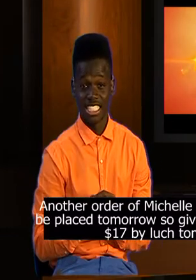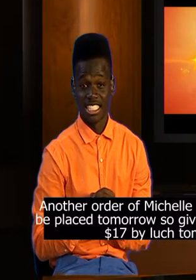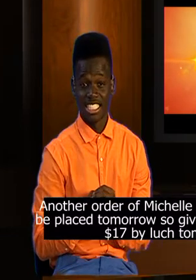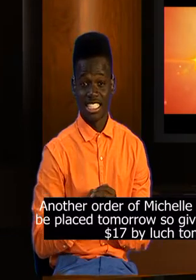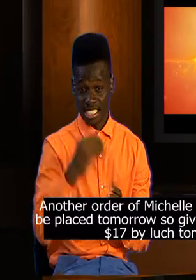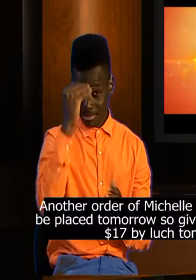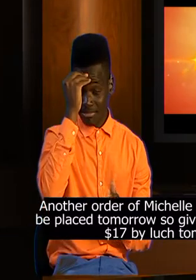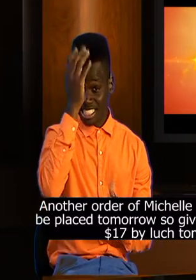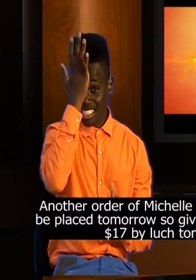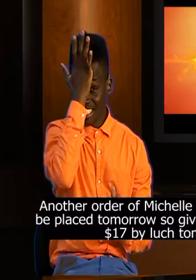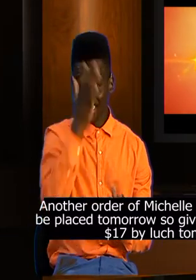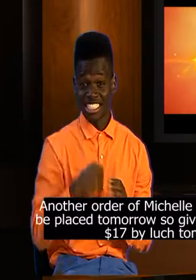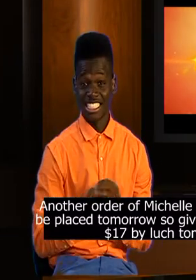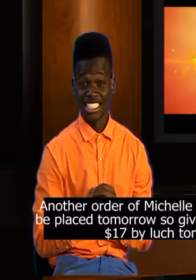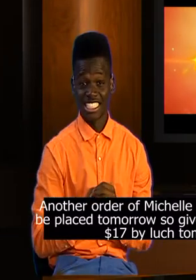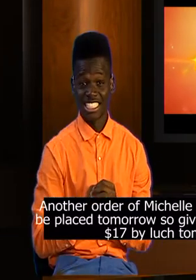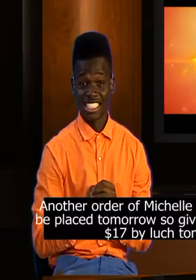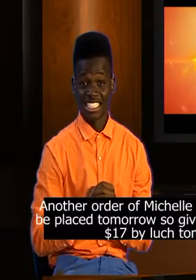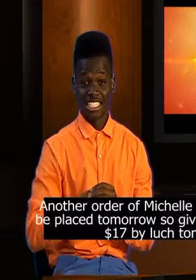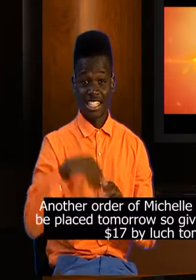tomorrow. Keep that in mind.